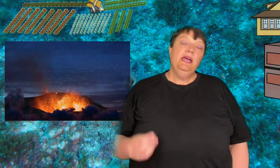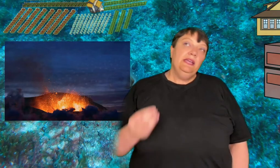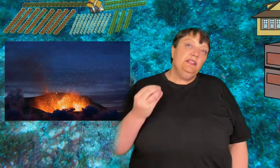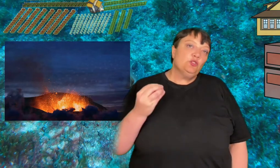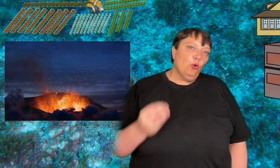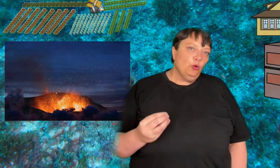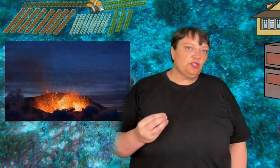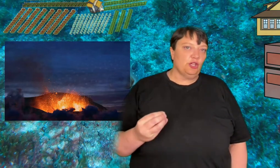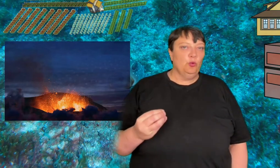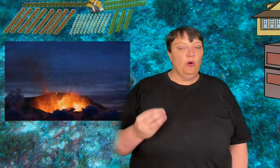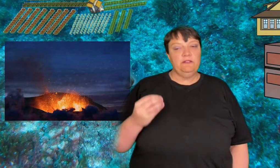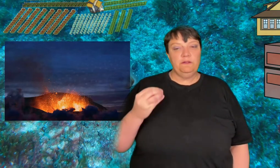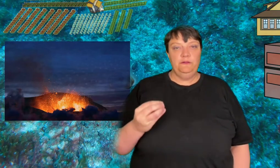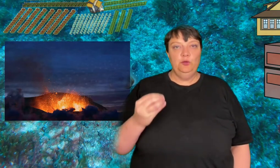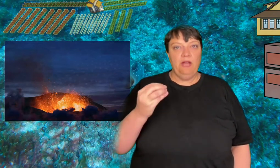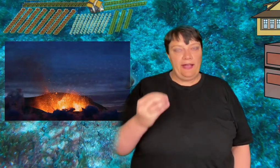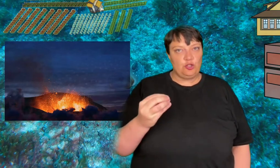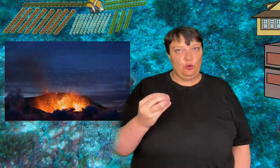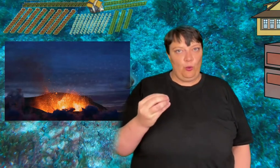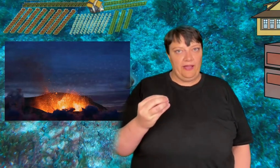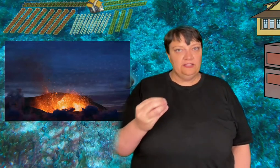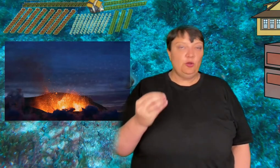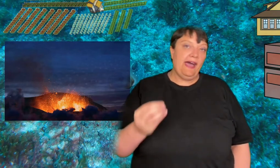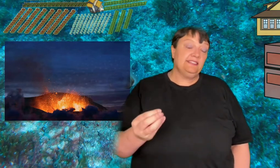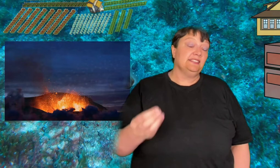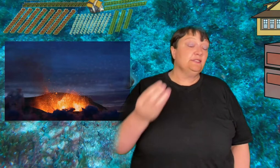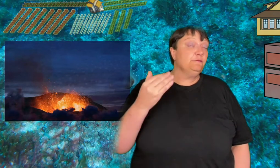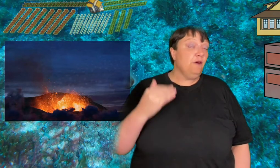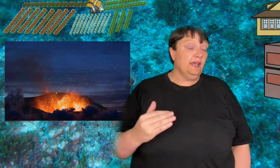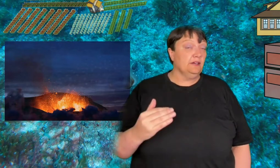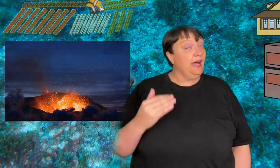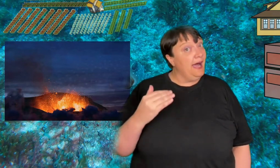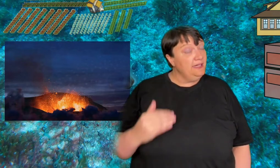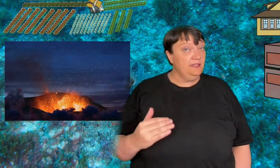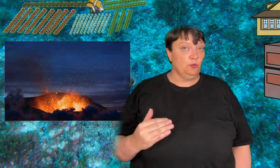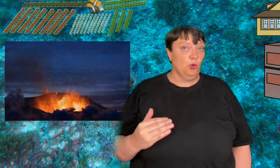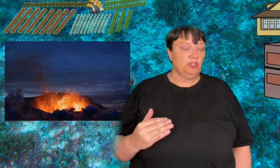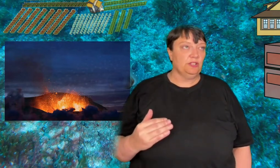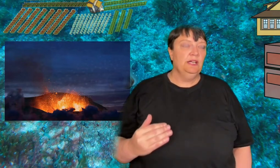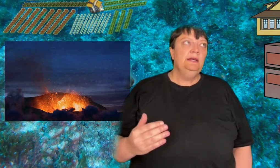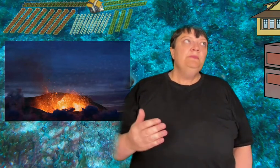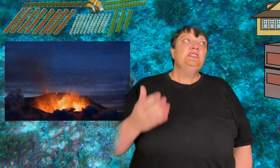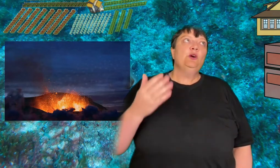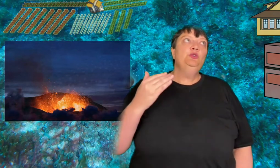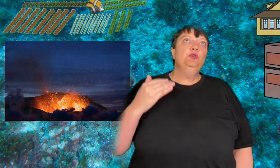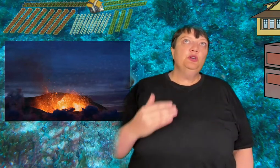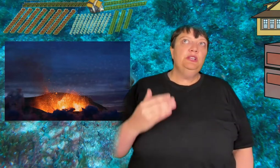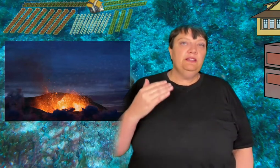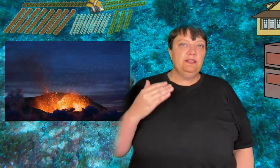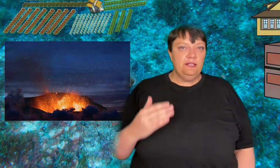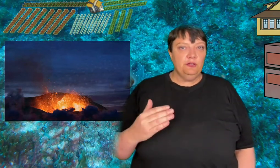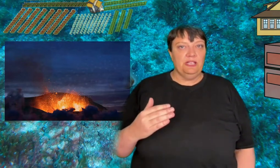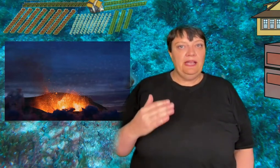It is also one of the few natural ways to access fire under the water. So you